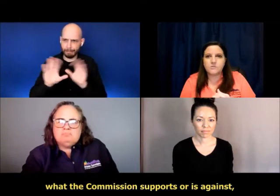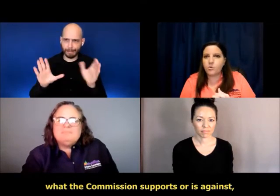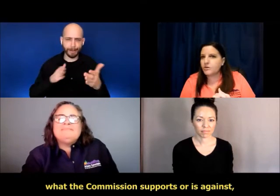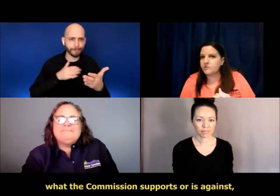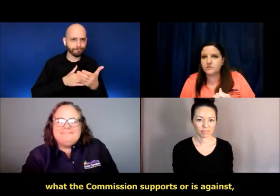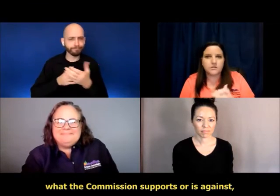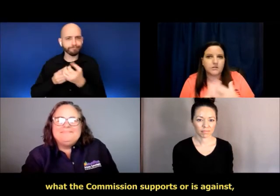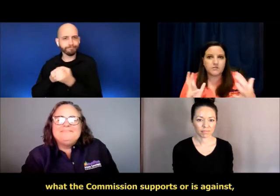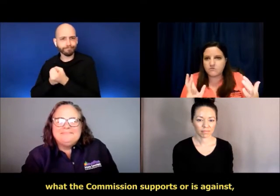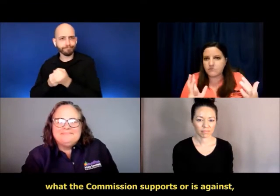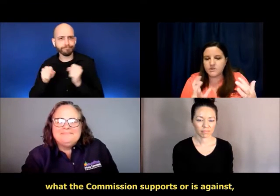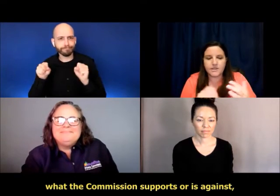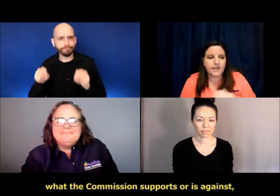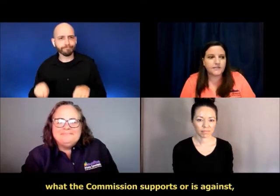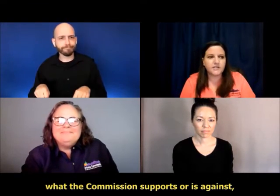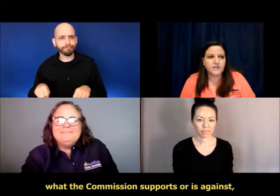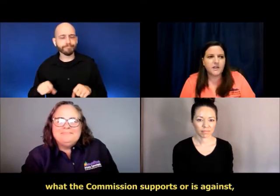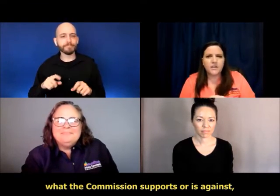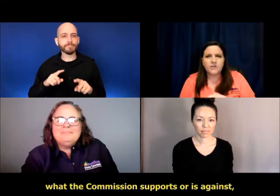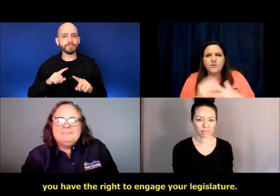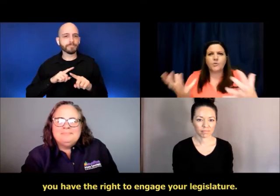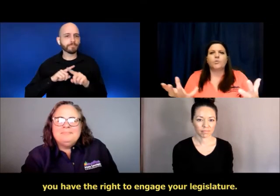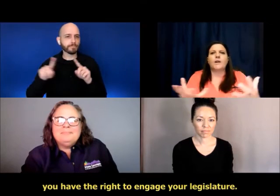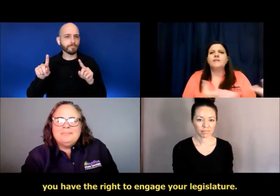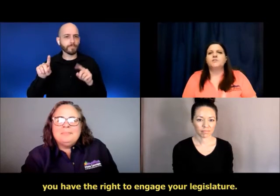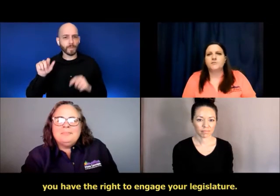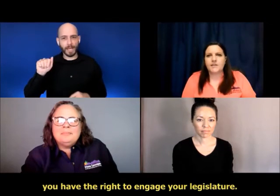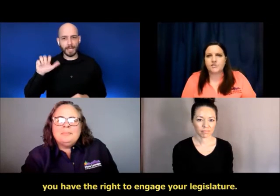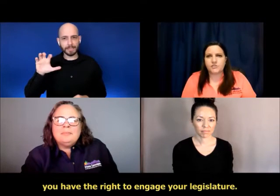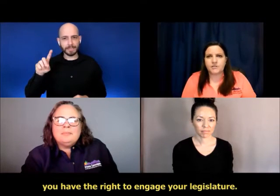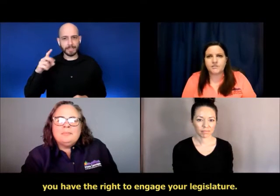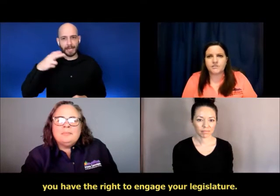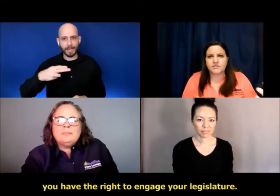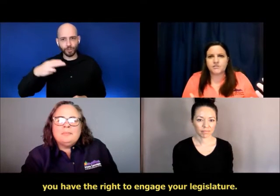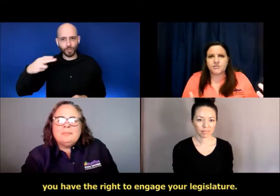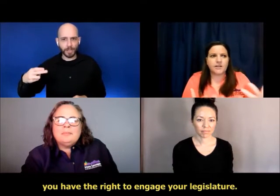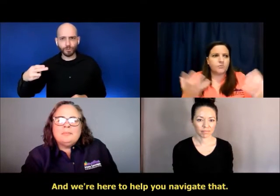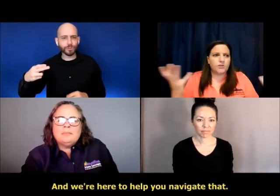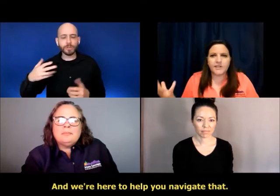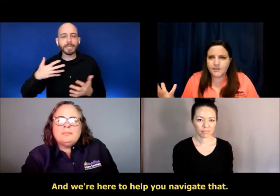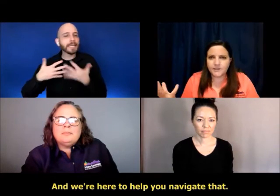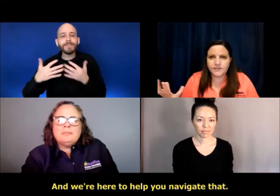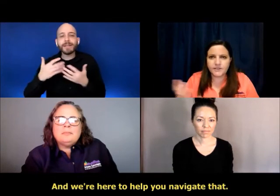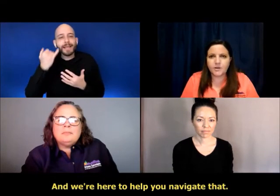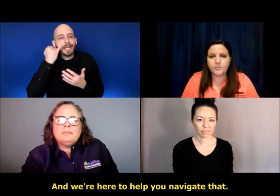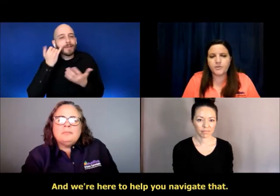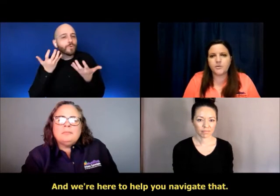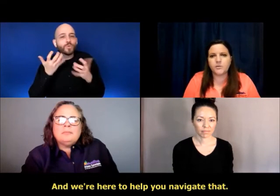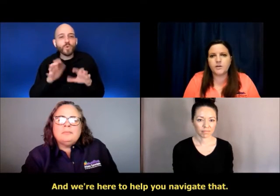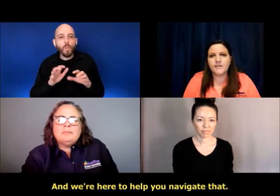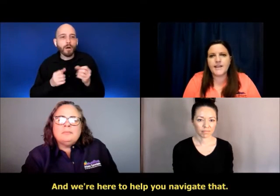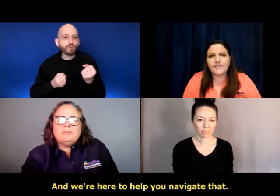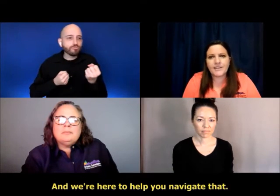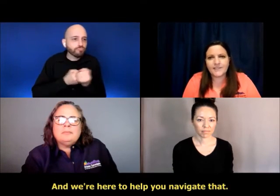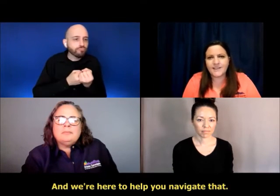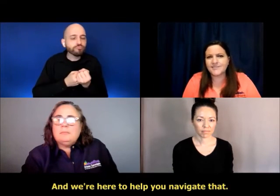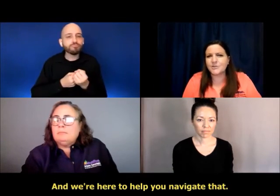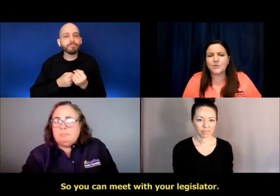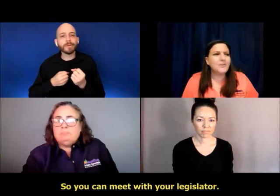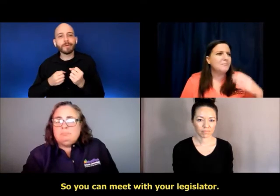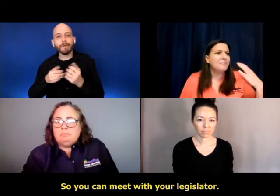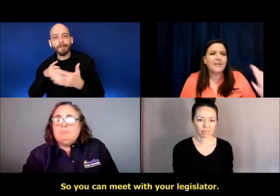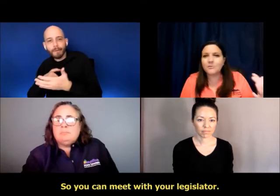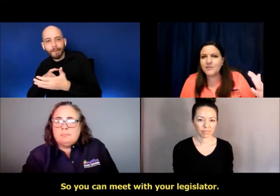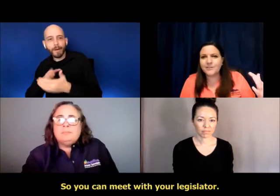you know, supports or is against, you have the right to engage your legislature. And we're here to help you navigate